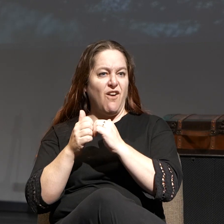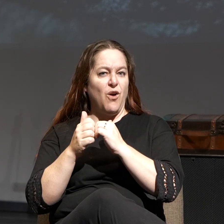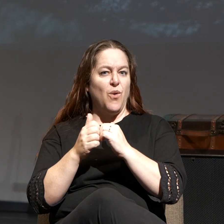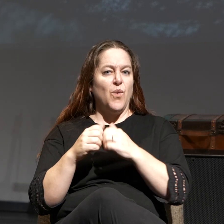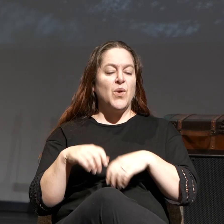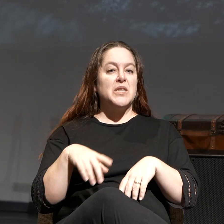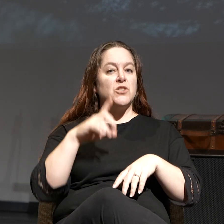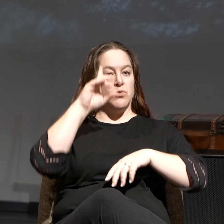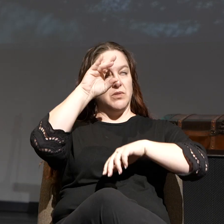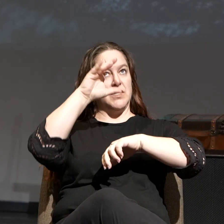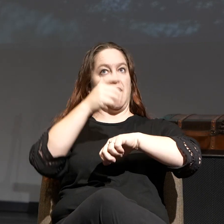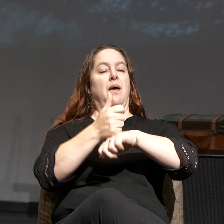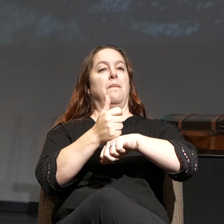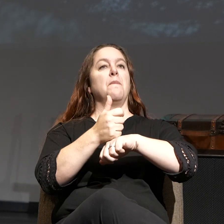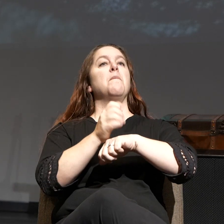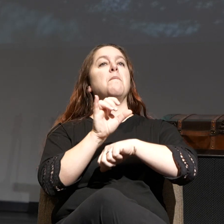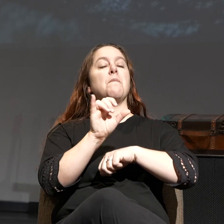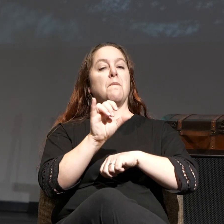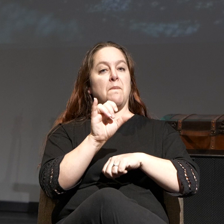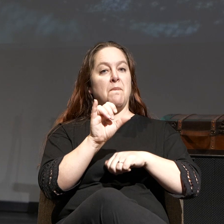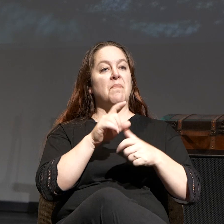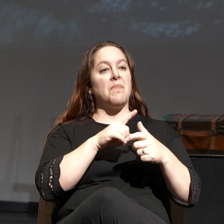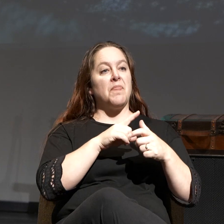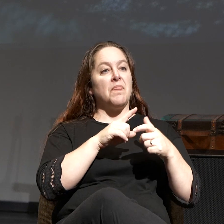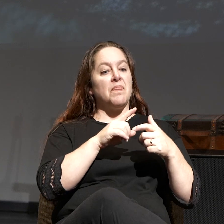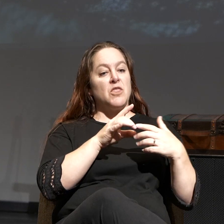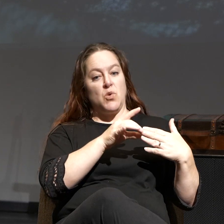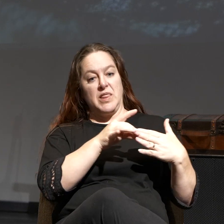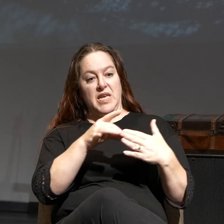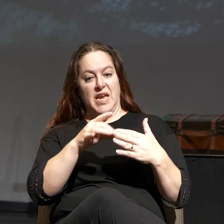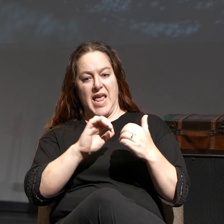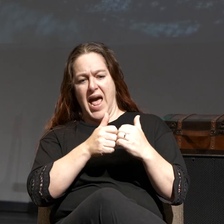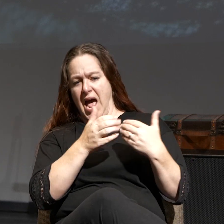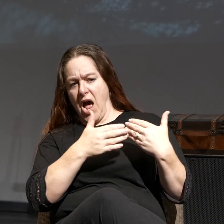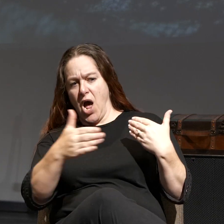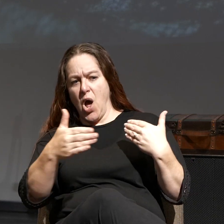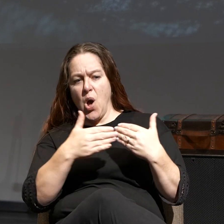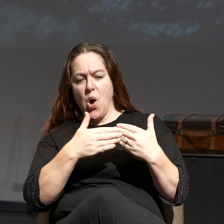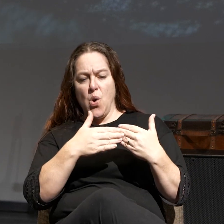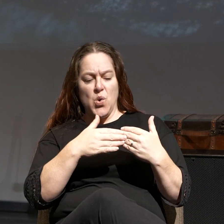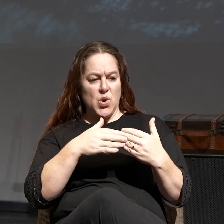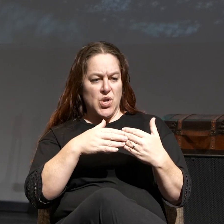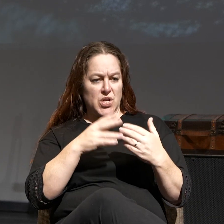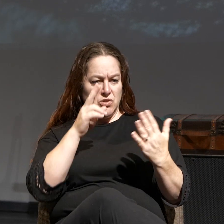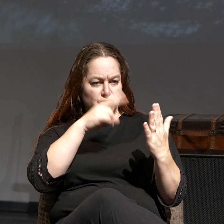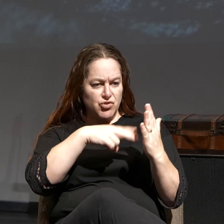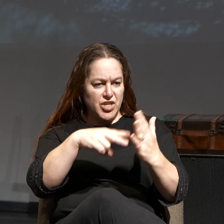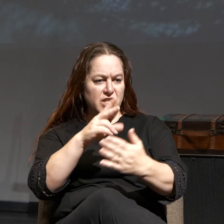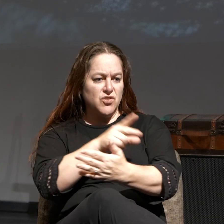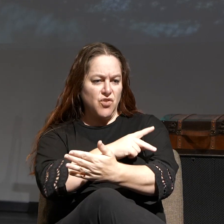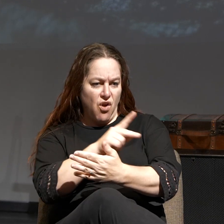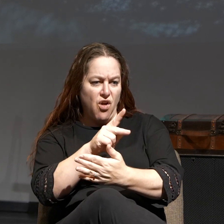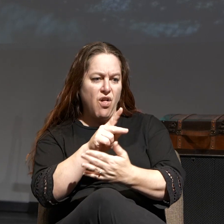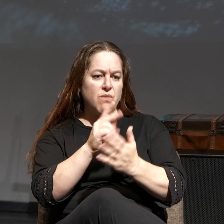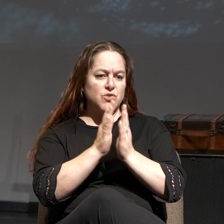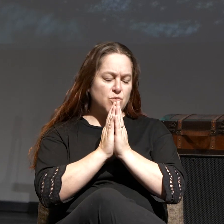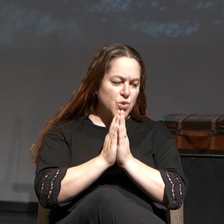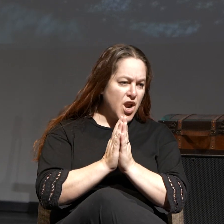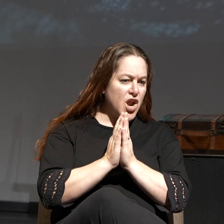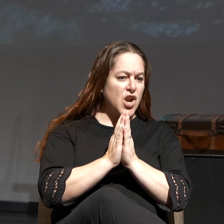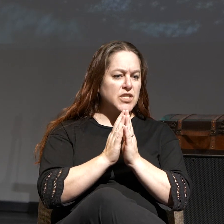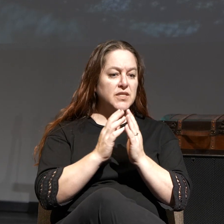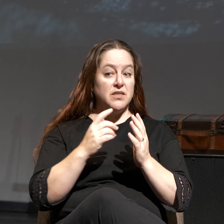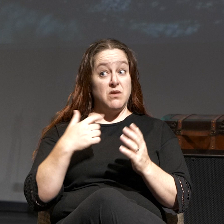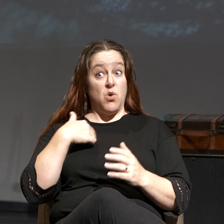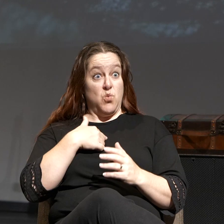idea to lead us so that we can understand how we have to take the Psalms and these prayers and